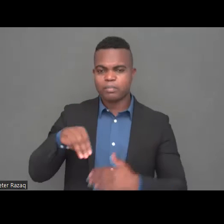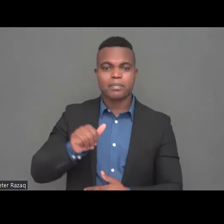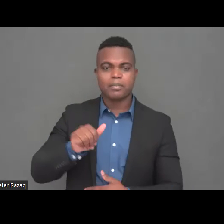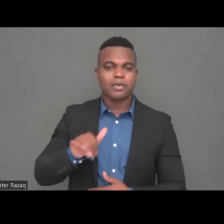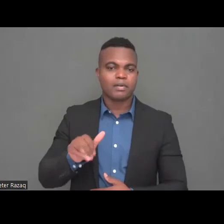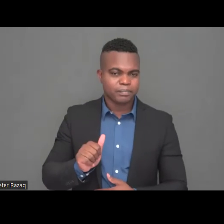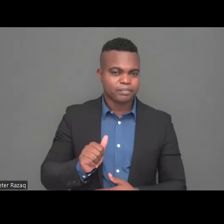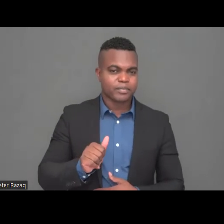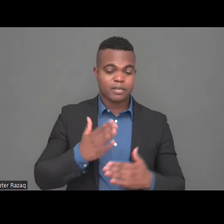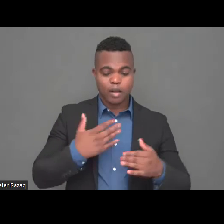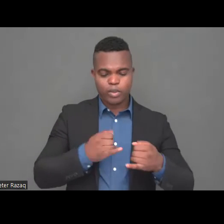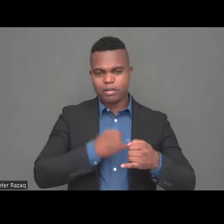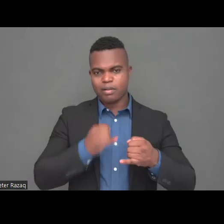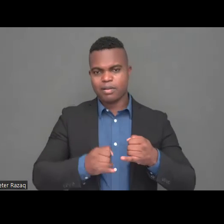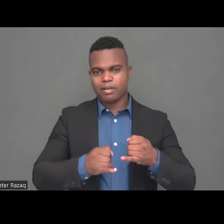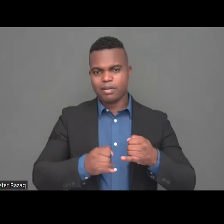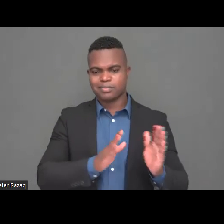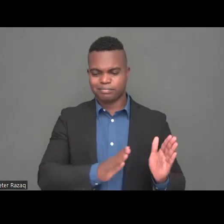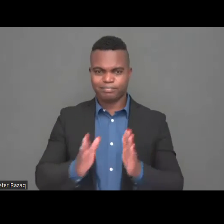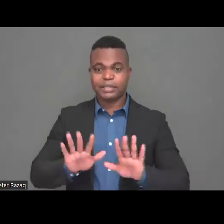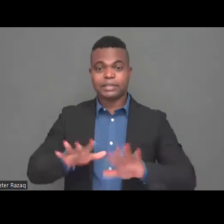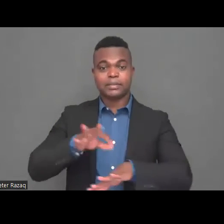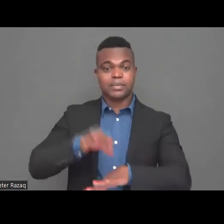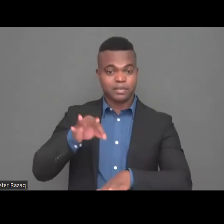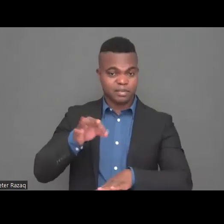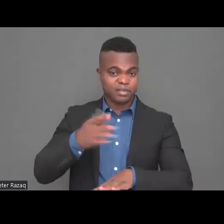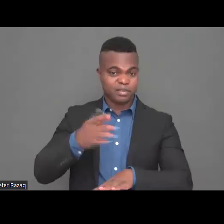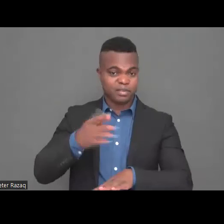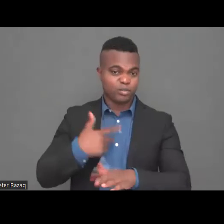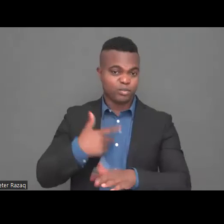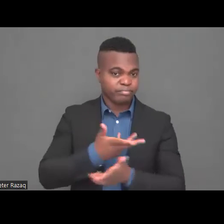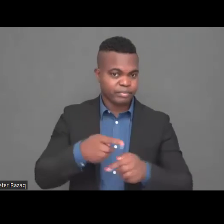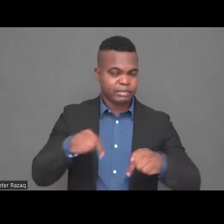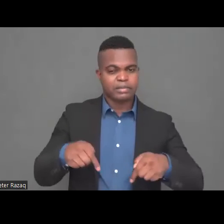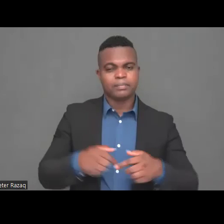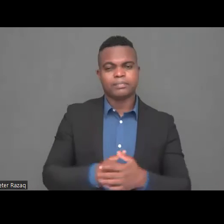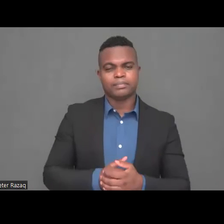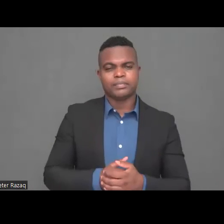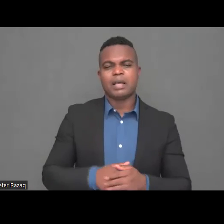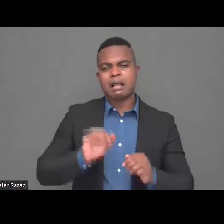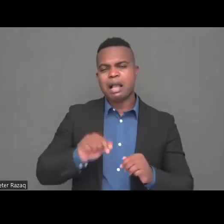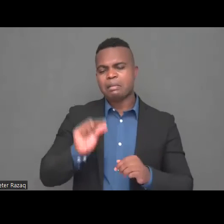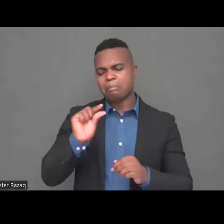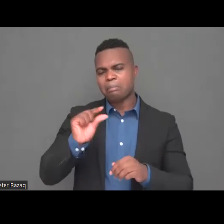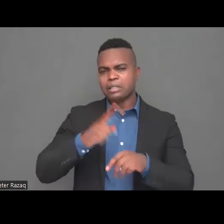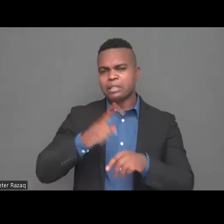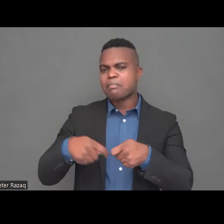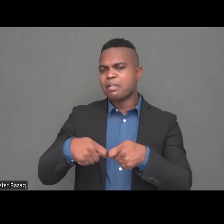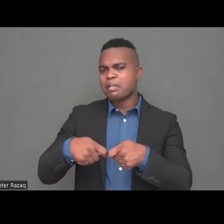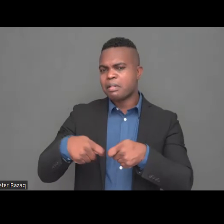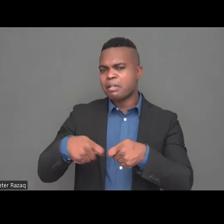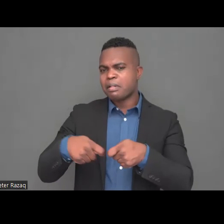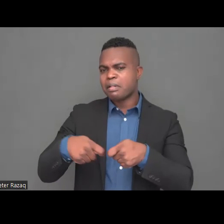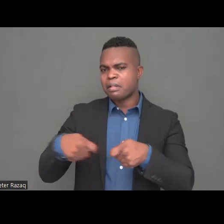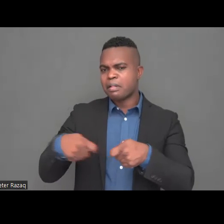we can go on a little longer if needed but we will lose our interpreters who I would like to thank and both the sign